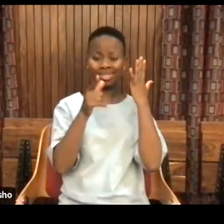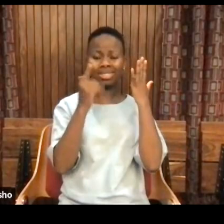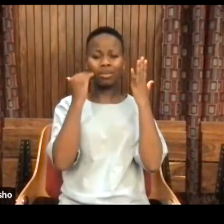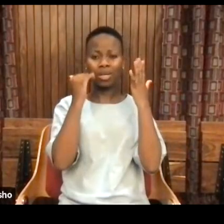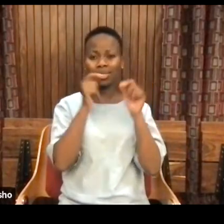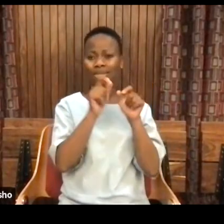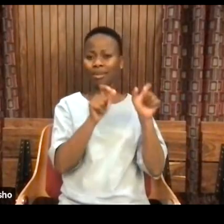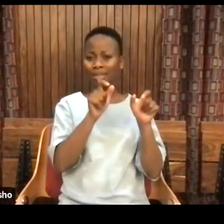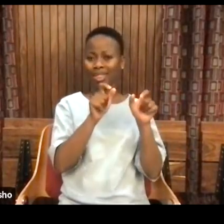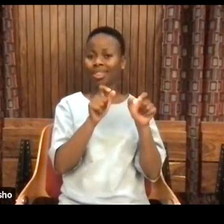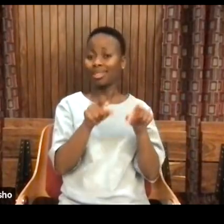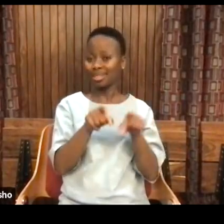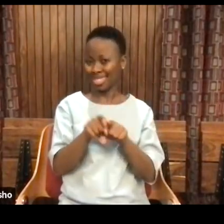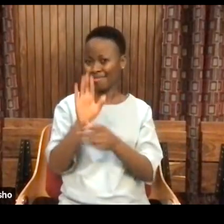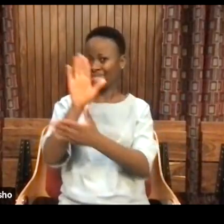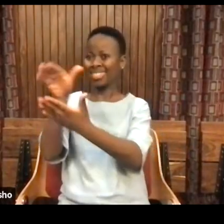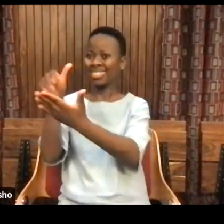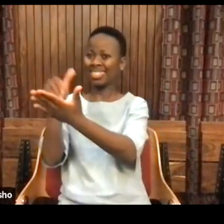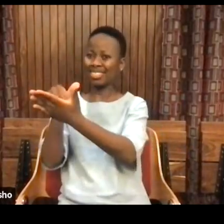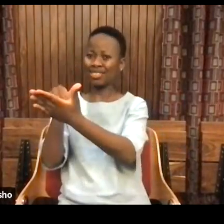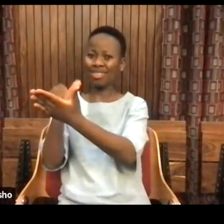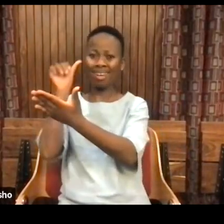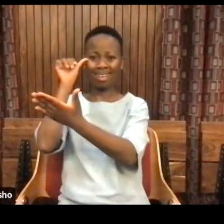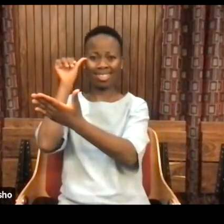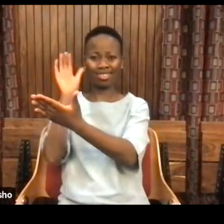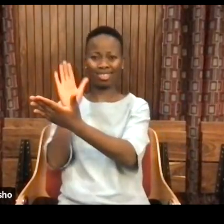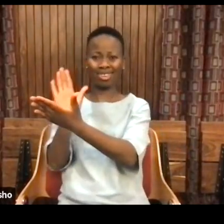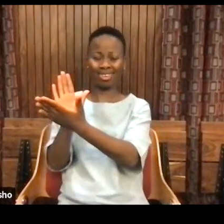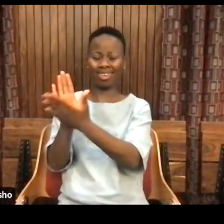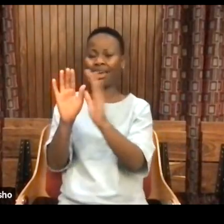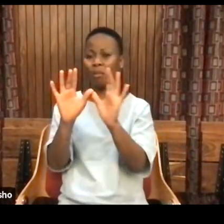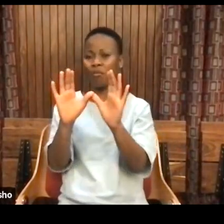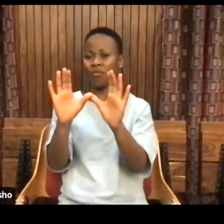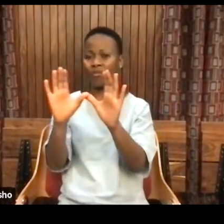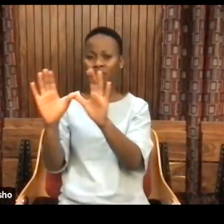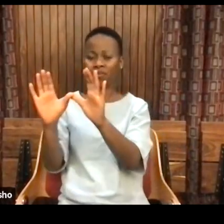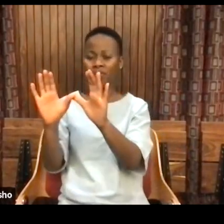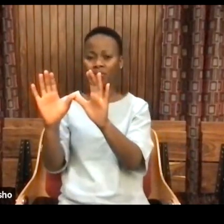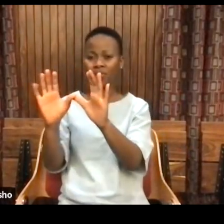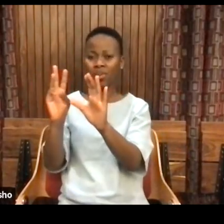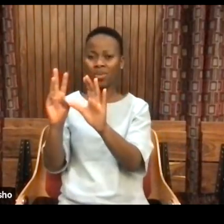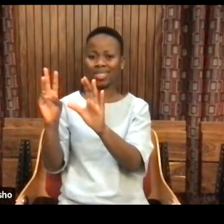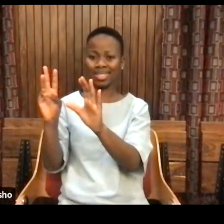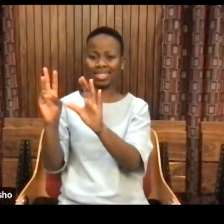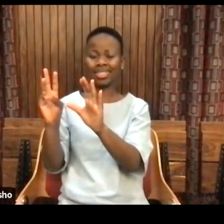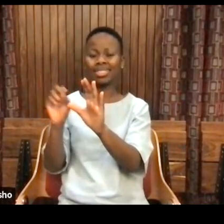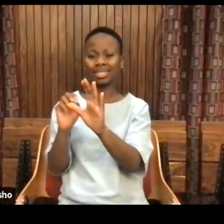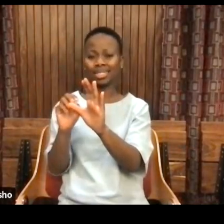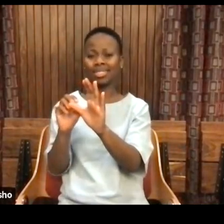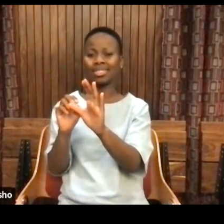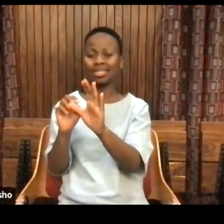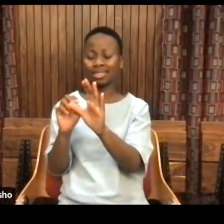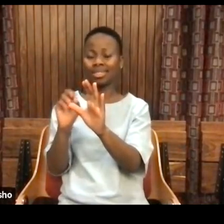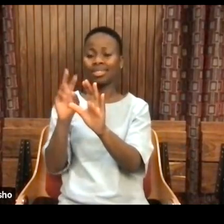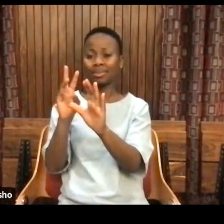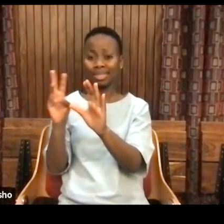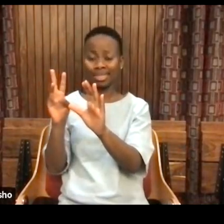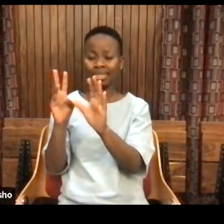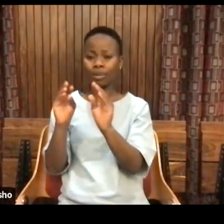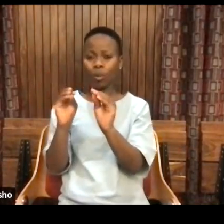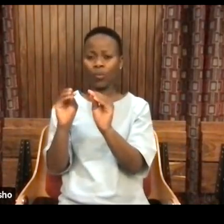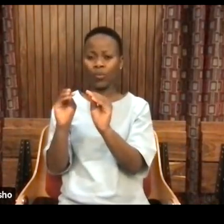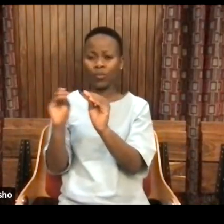was such that as it moved westward, it began to go through a process